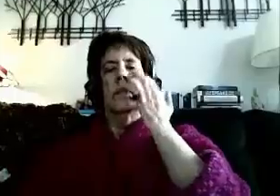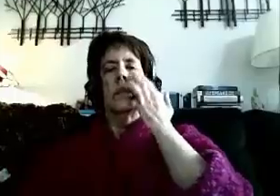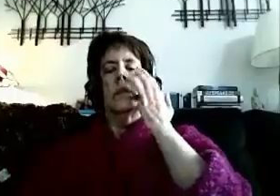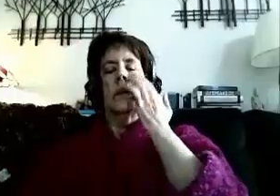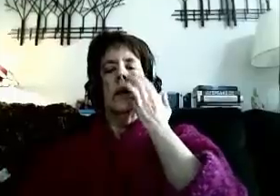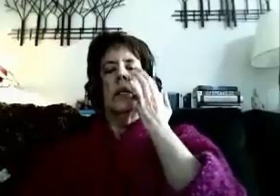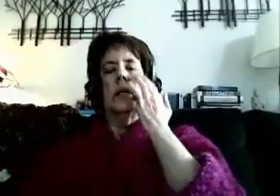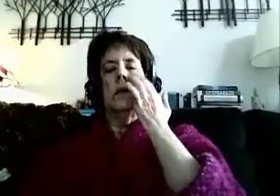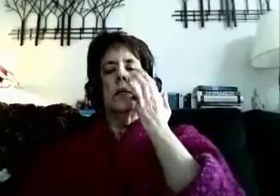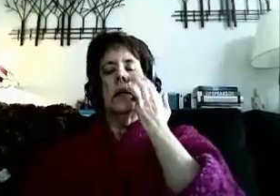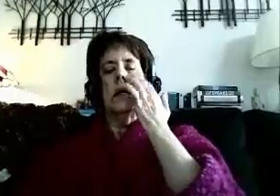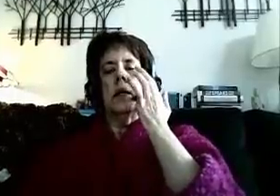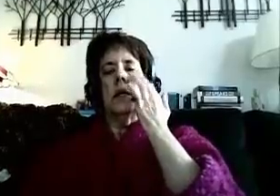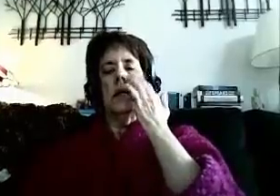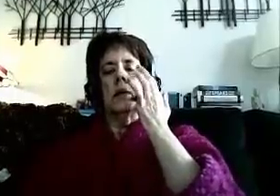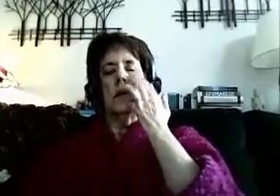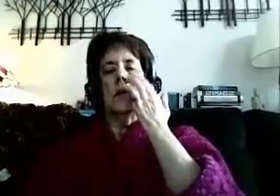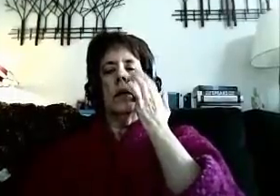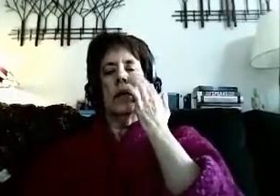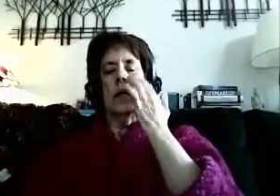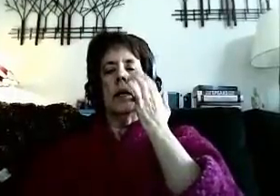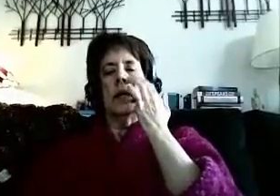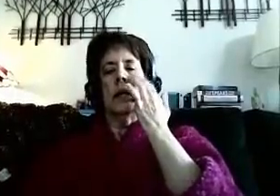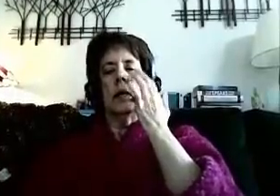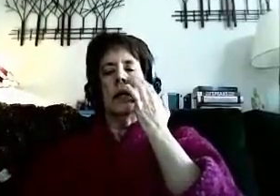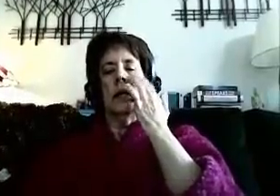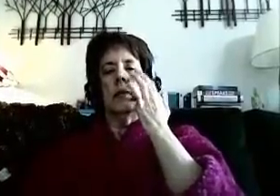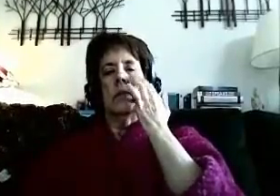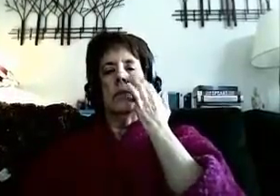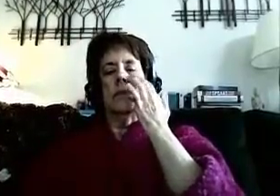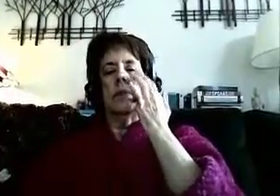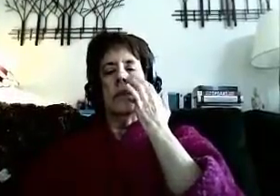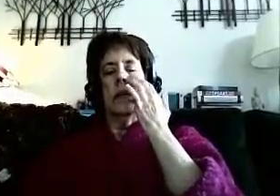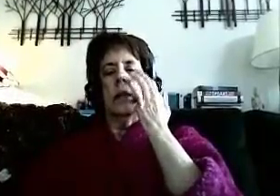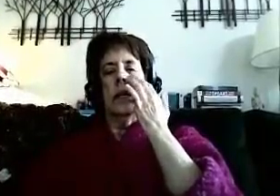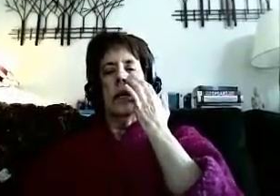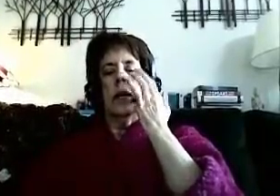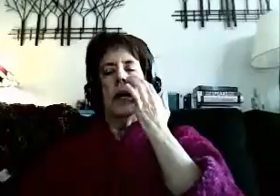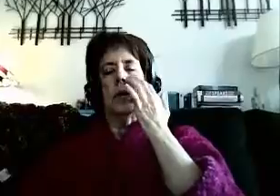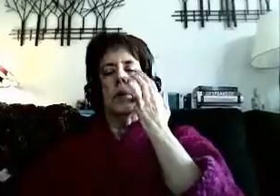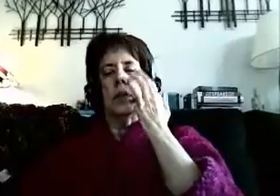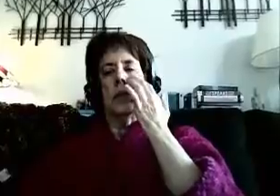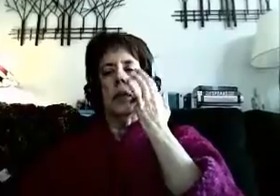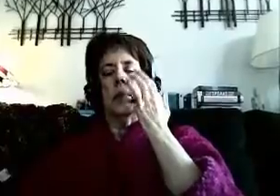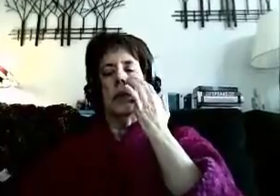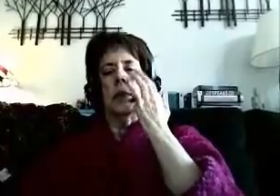When did this ability to heal so quickly and completely appear?